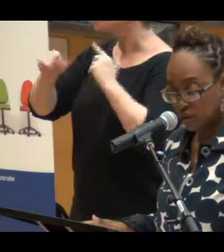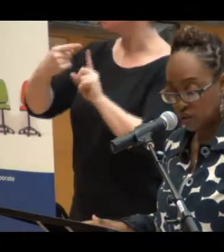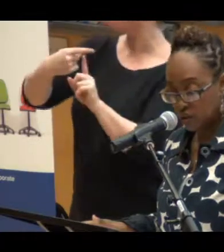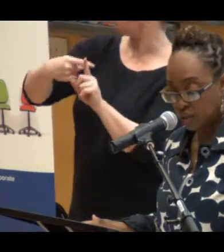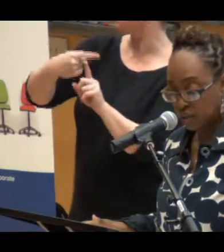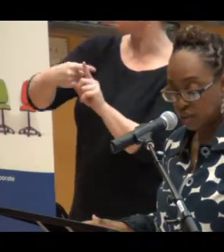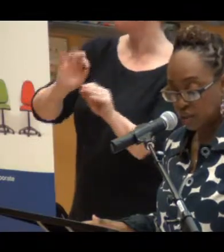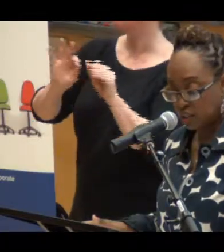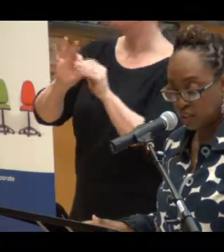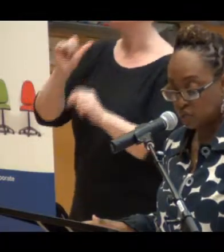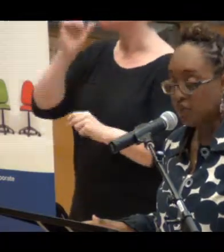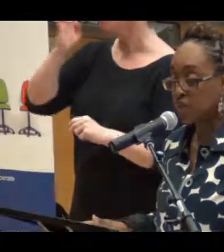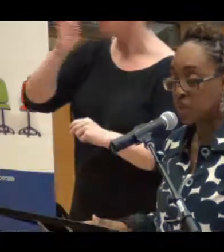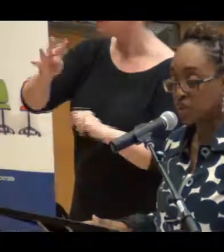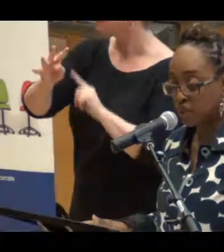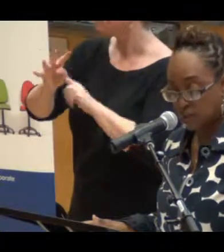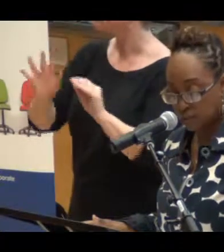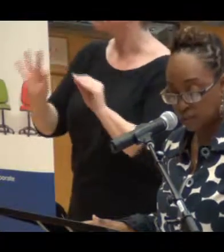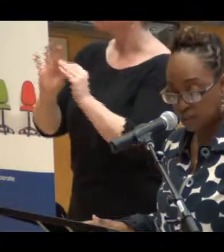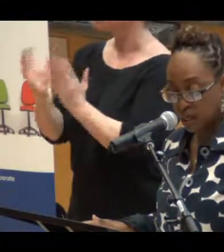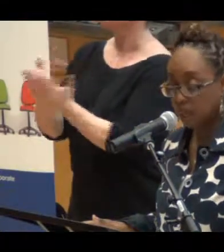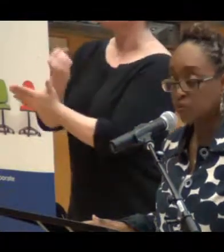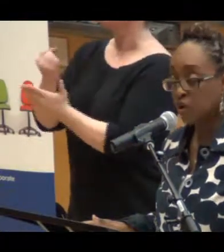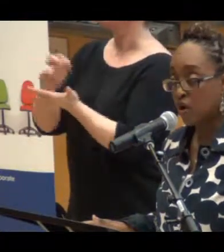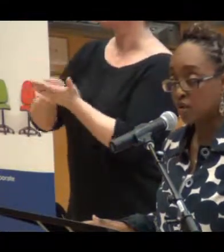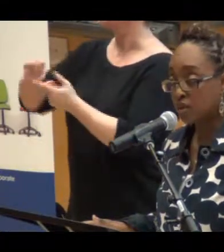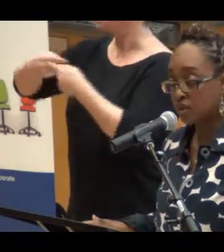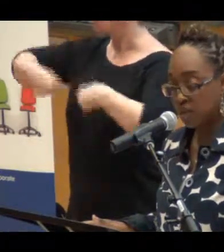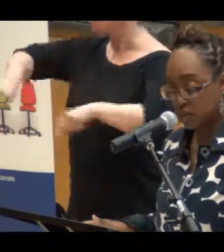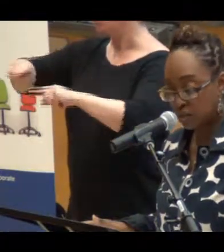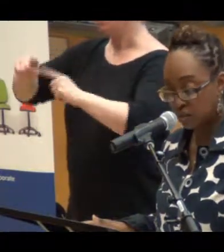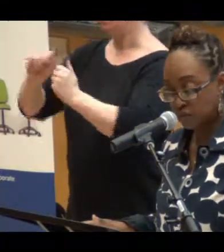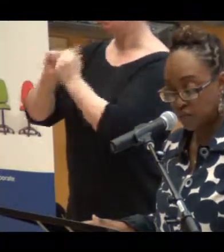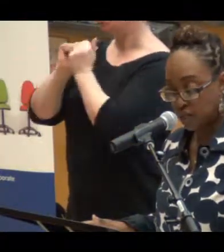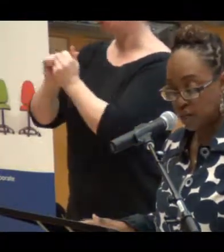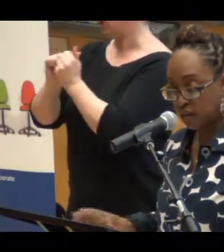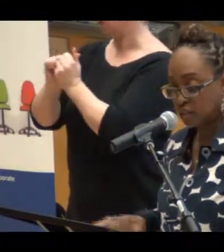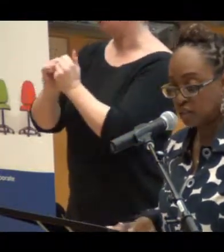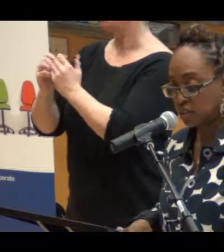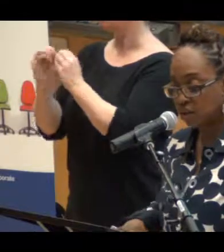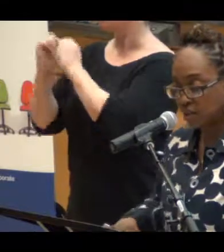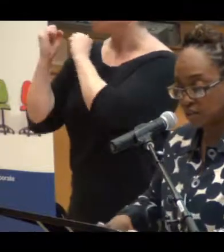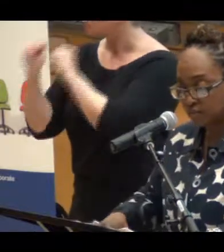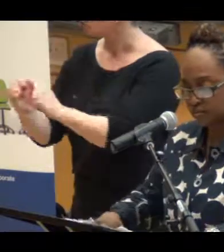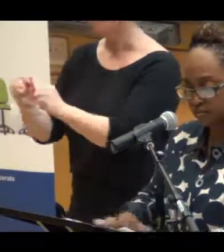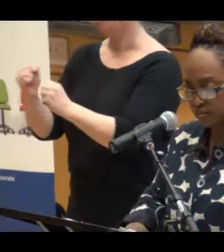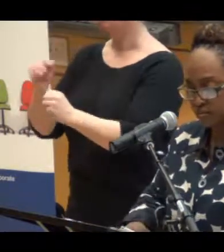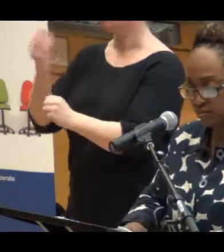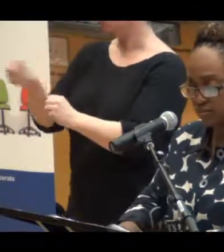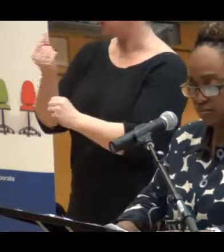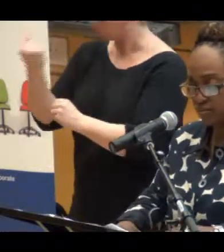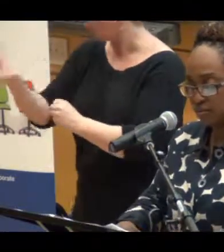it and to build on it is to strengthen ourselves as a province, a country and a society.